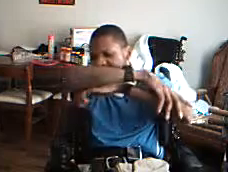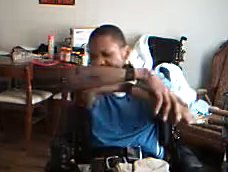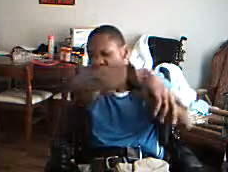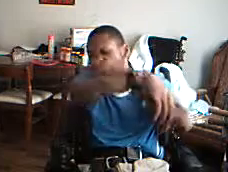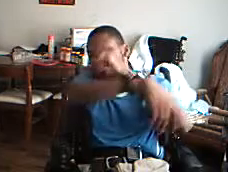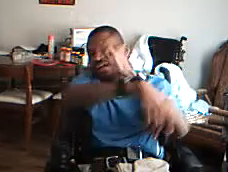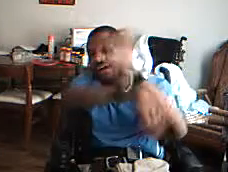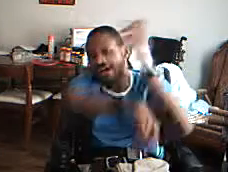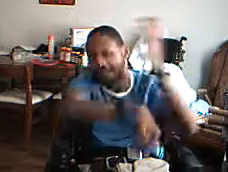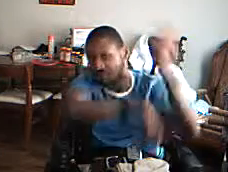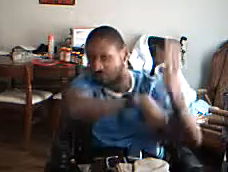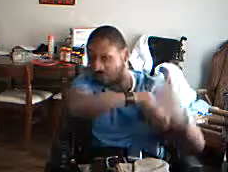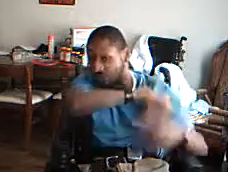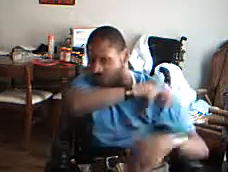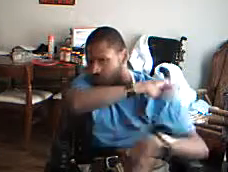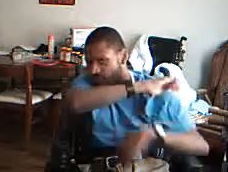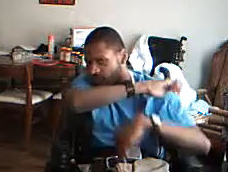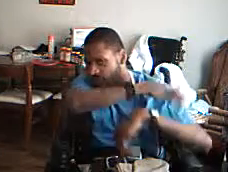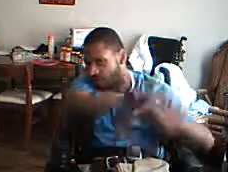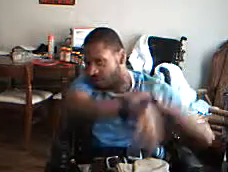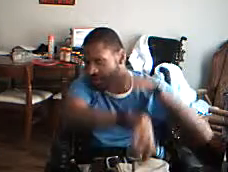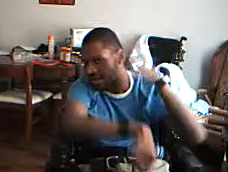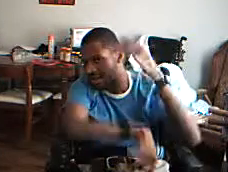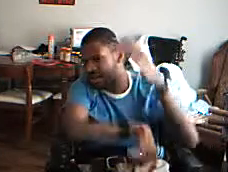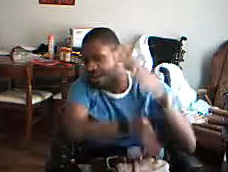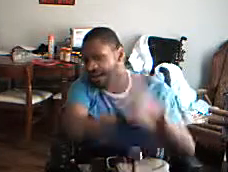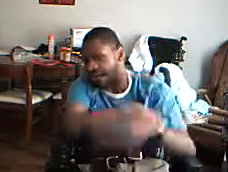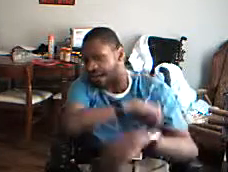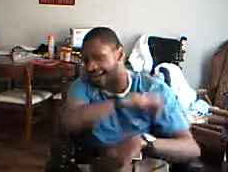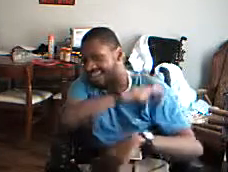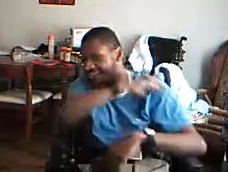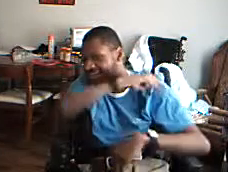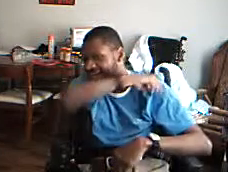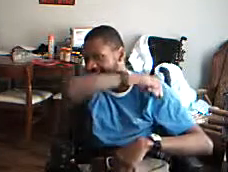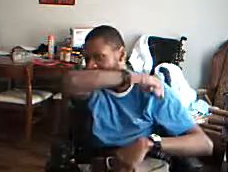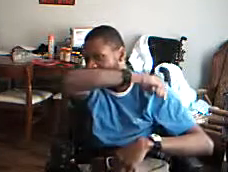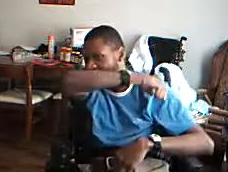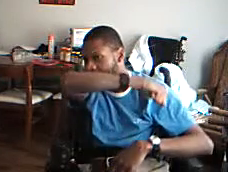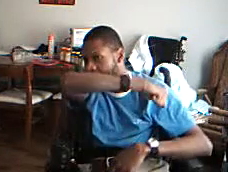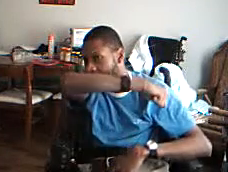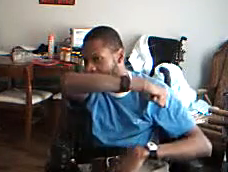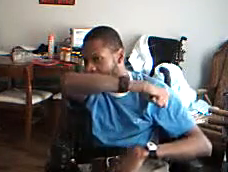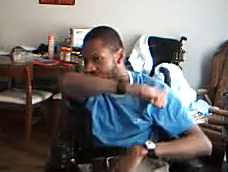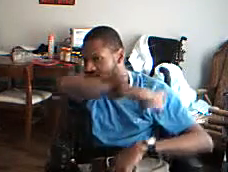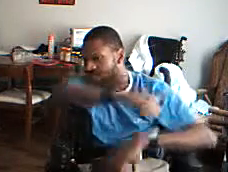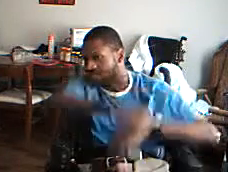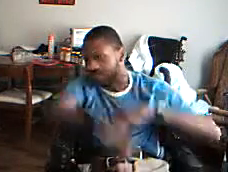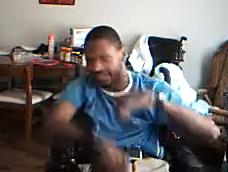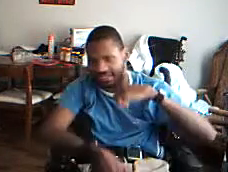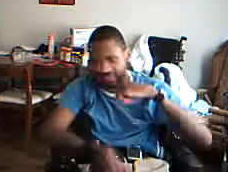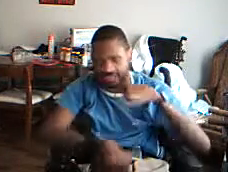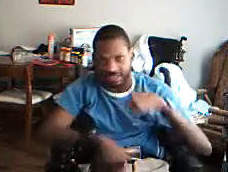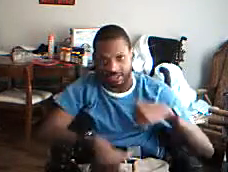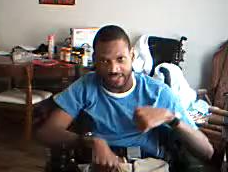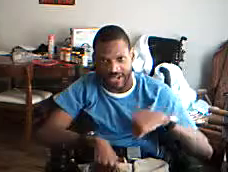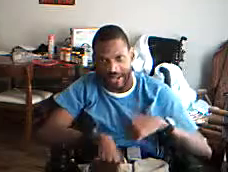I used the cover as a secondary attack.